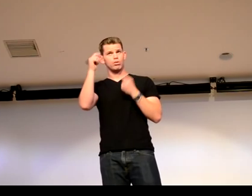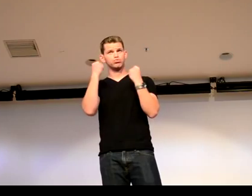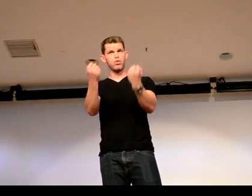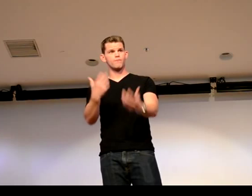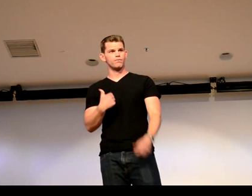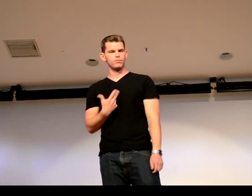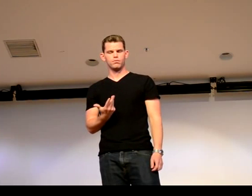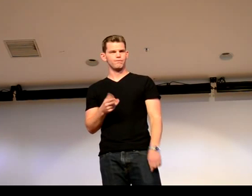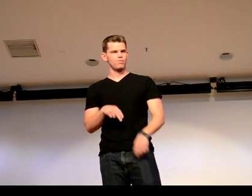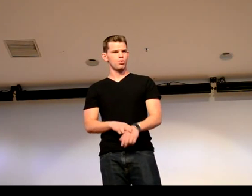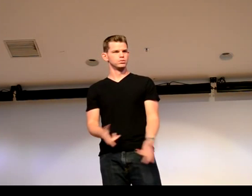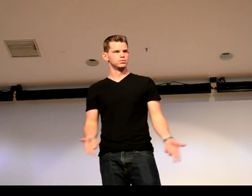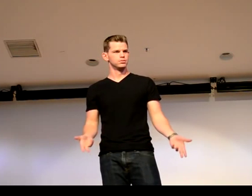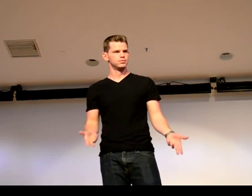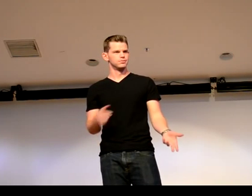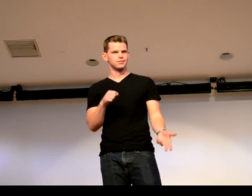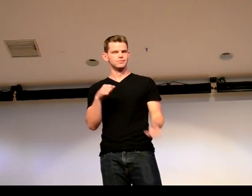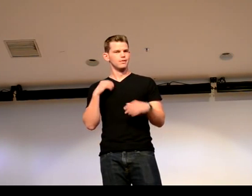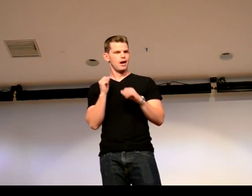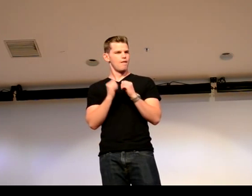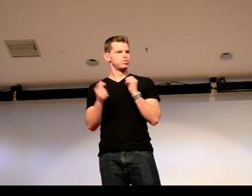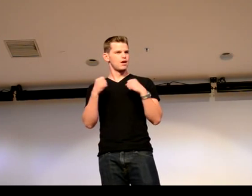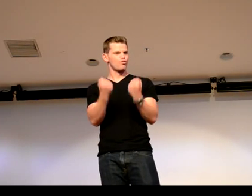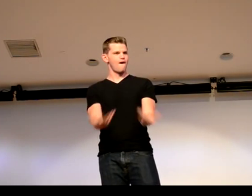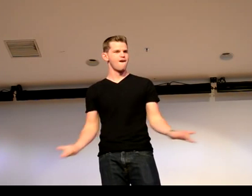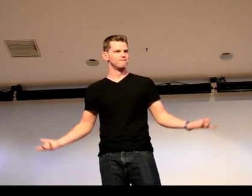I was talking to them and they did ask if I could drive which I thought well of course I can drive